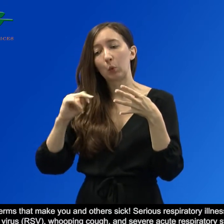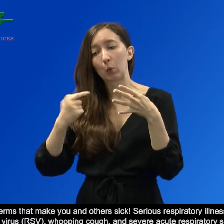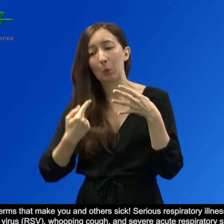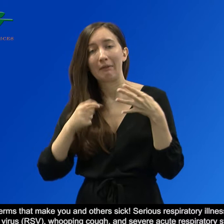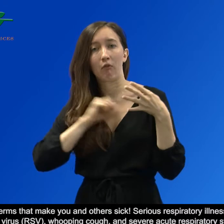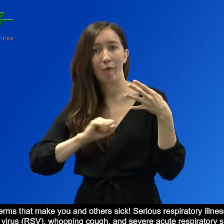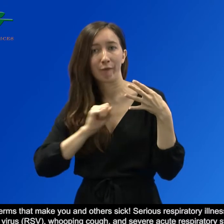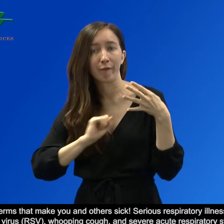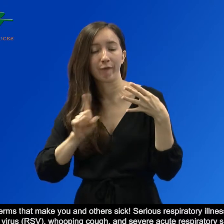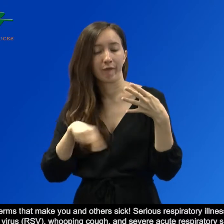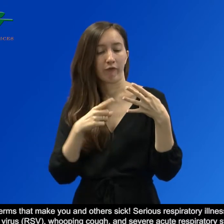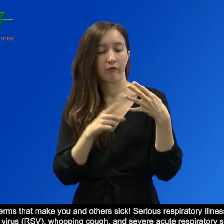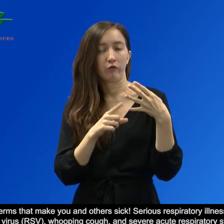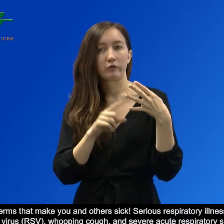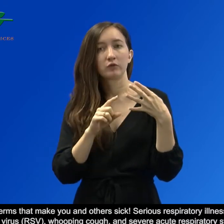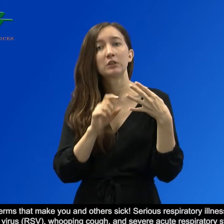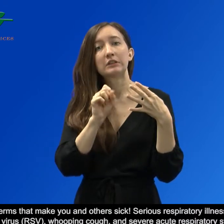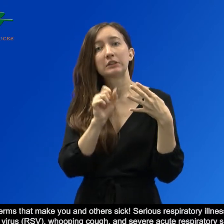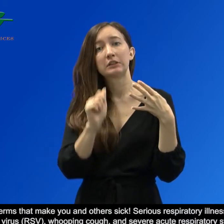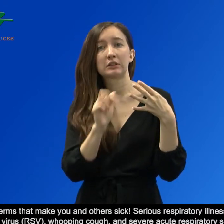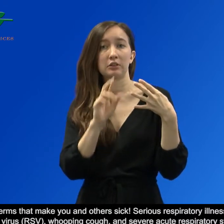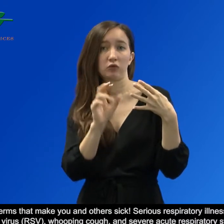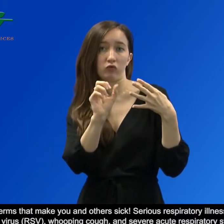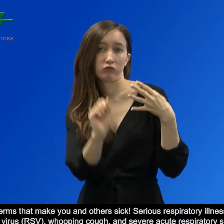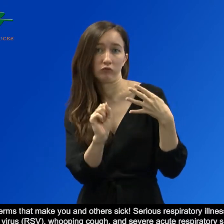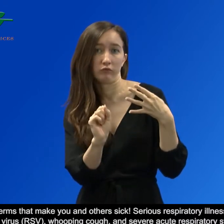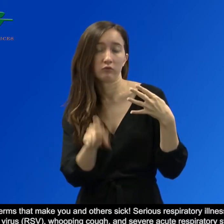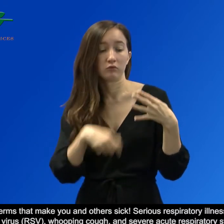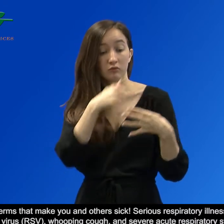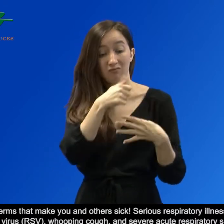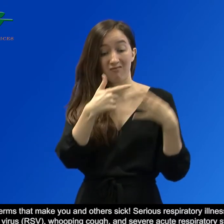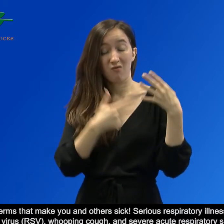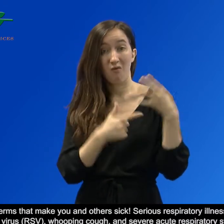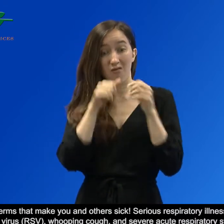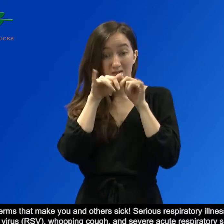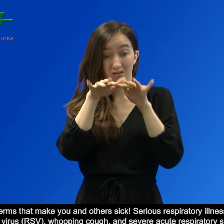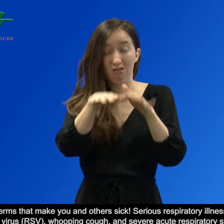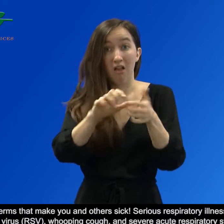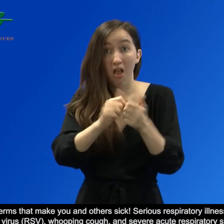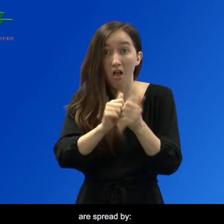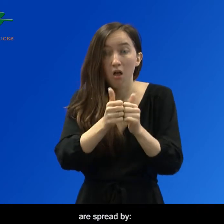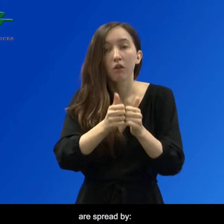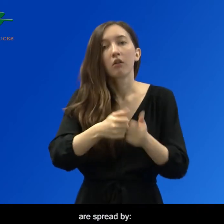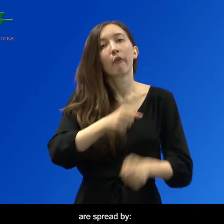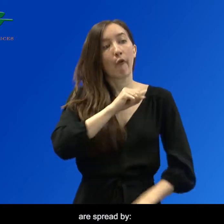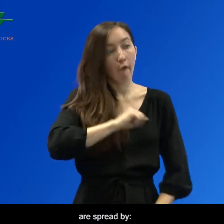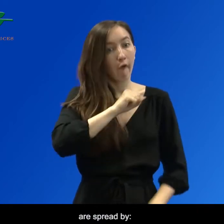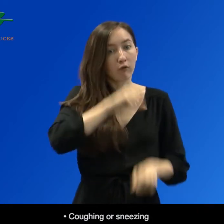and severe acute respiratory syndrome, SARS, are spread by coughing